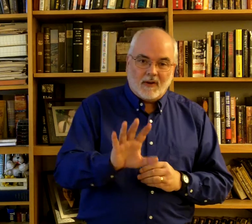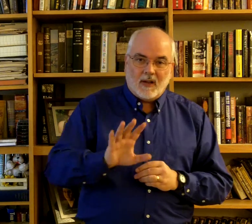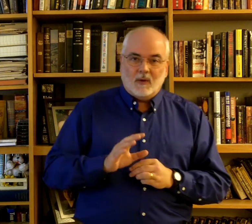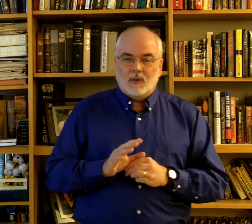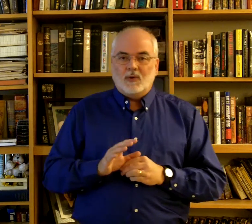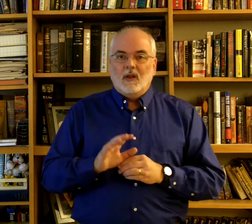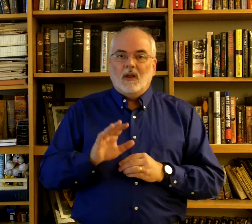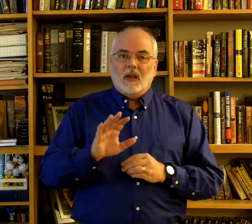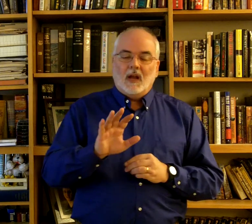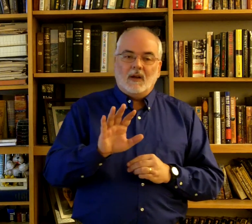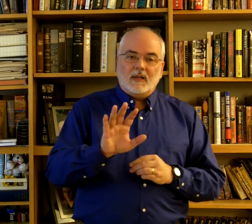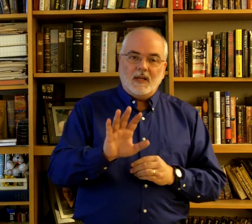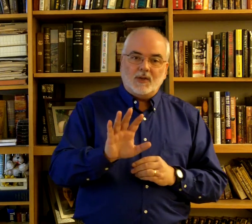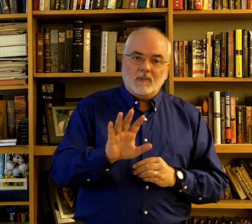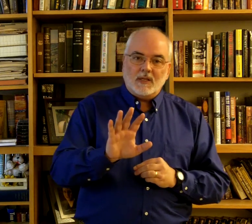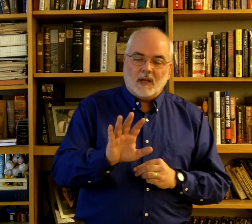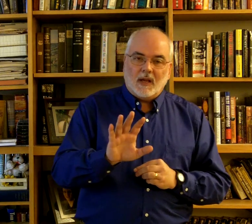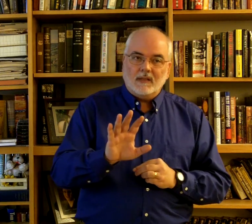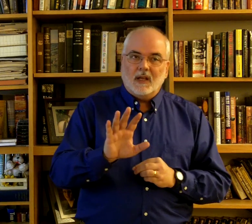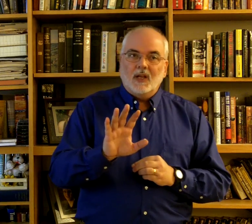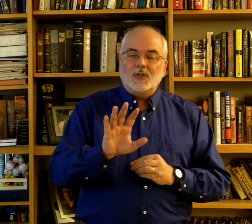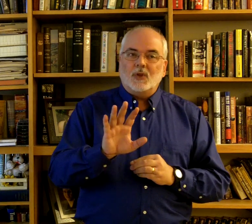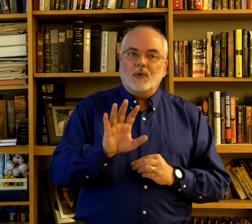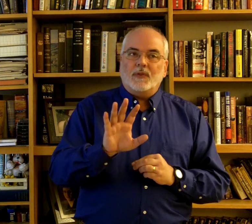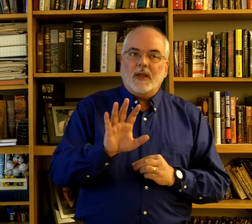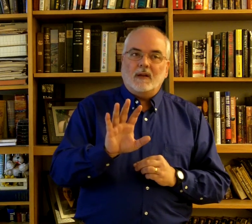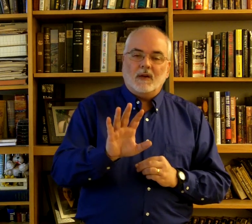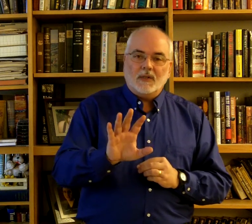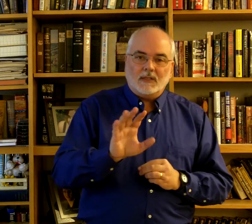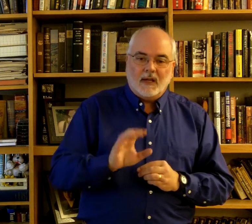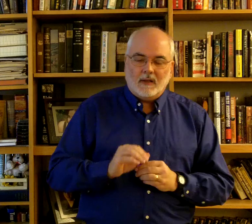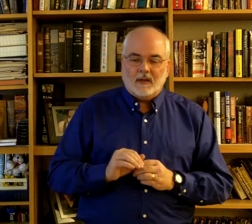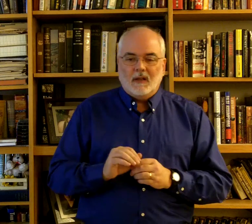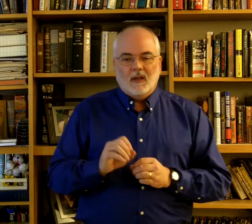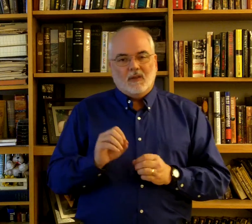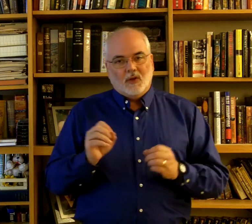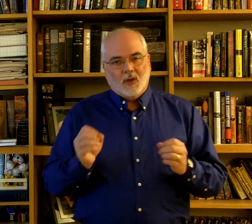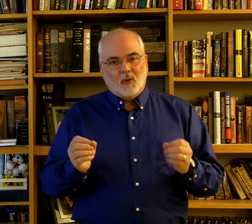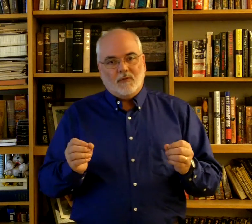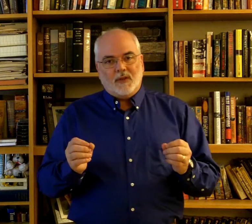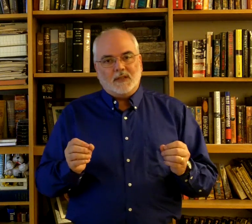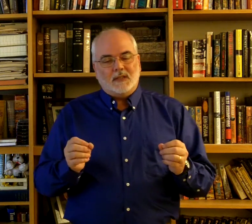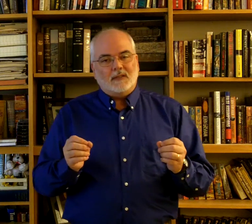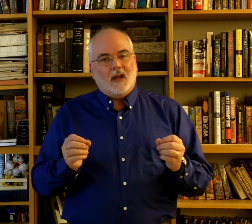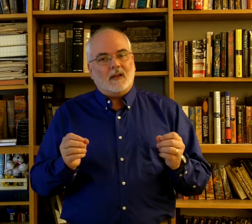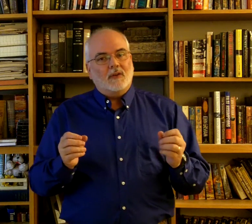language, and I'm going to teach them the signs so that they can understand it. The goal of this is not to